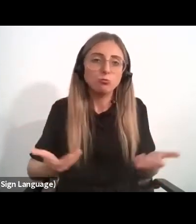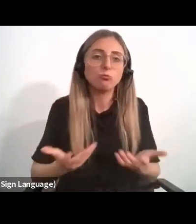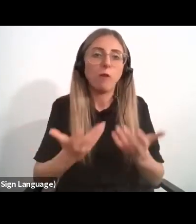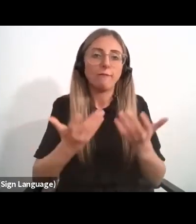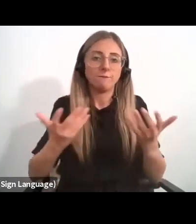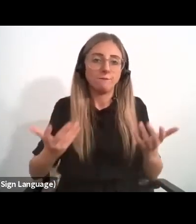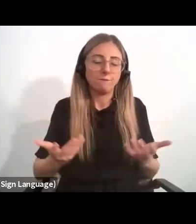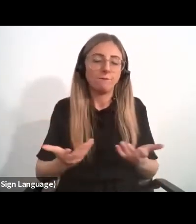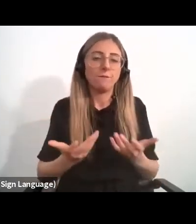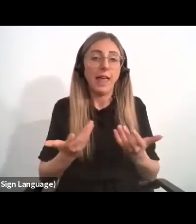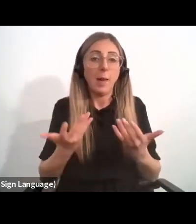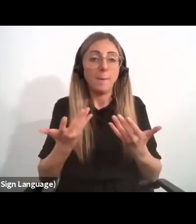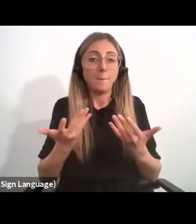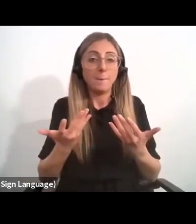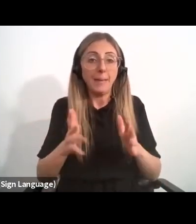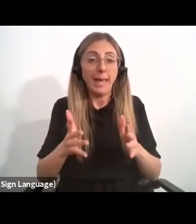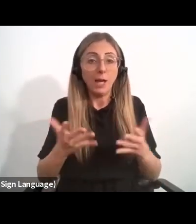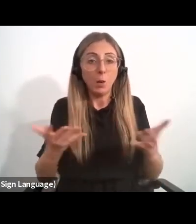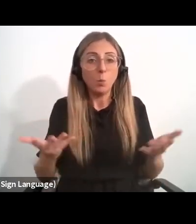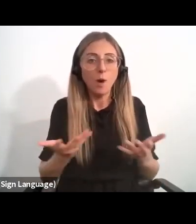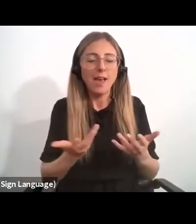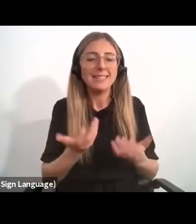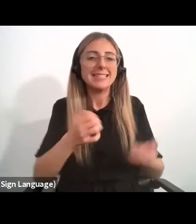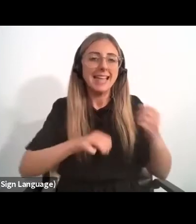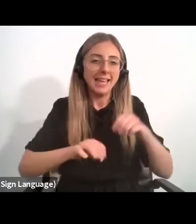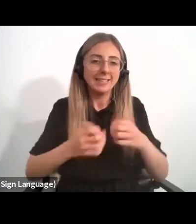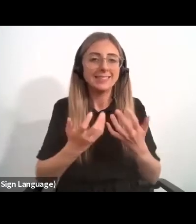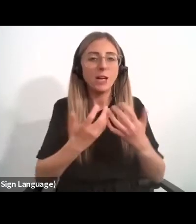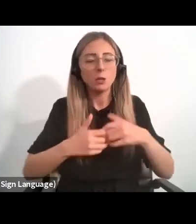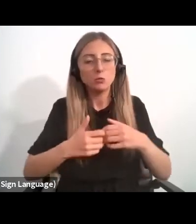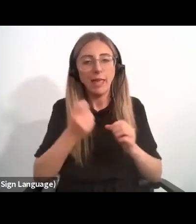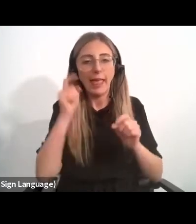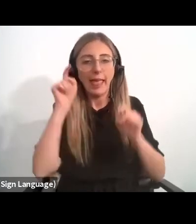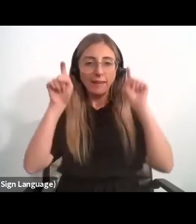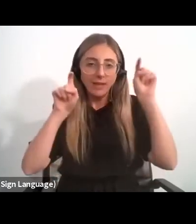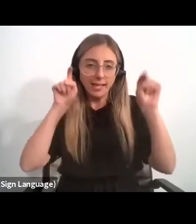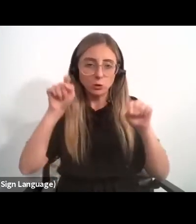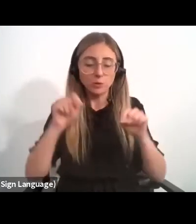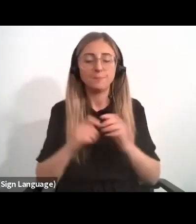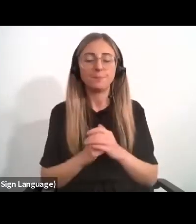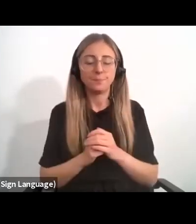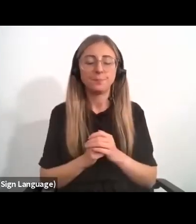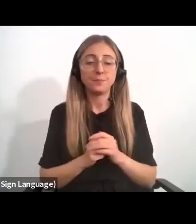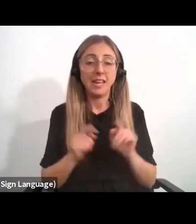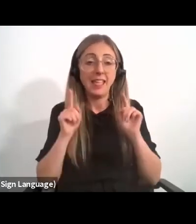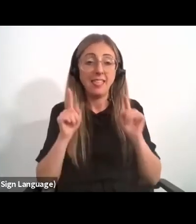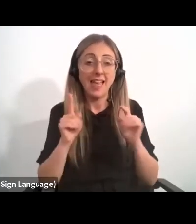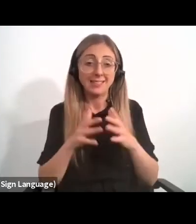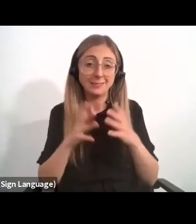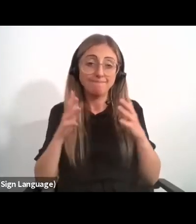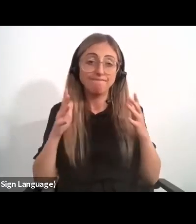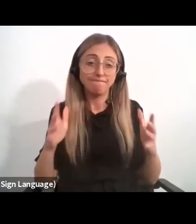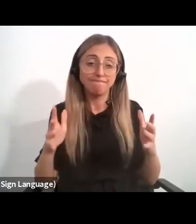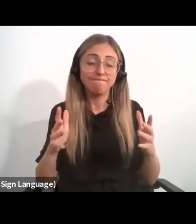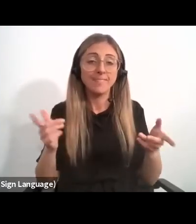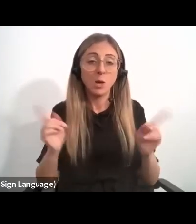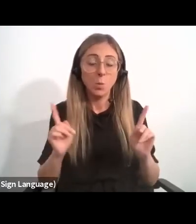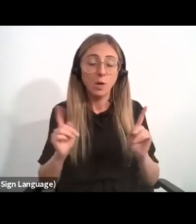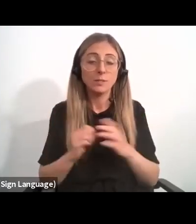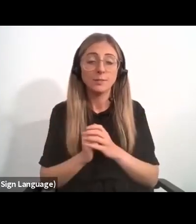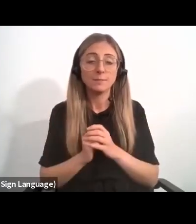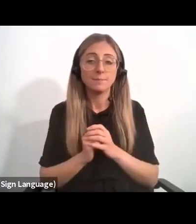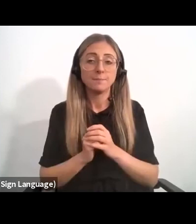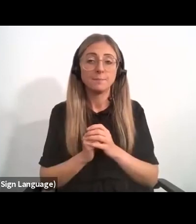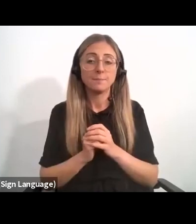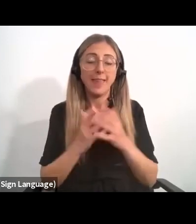gains have been in science, technology and innovation. And innovation, which is increasingly treated as a deliberate